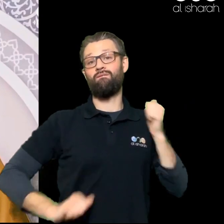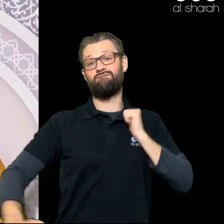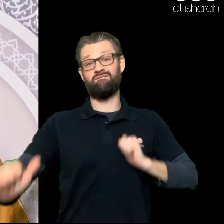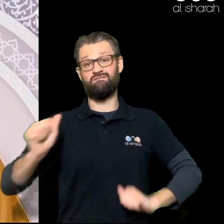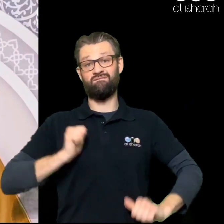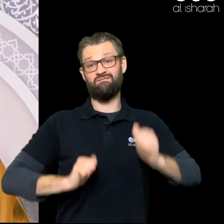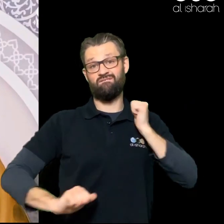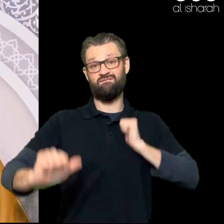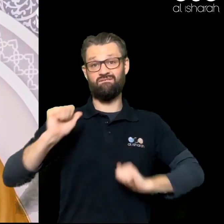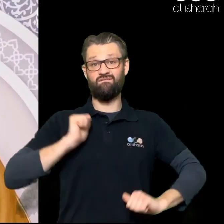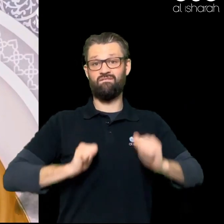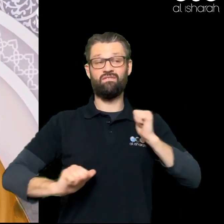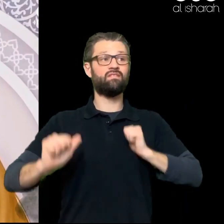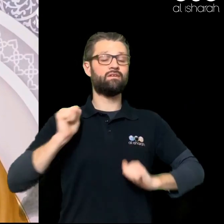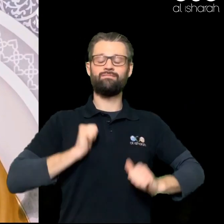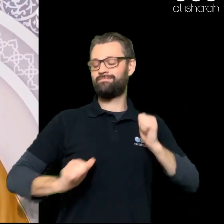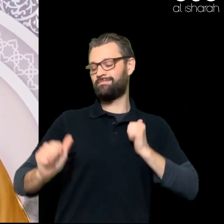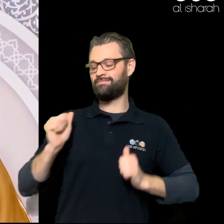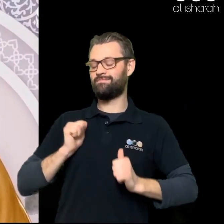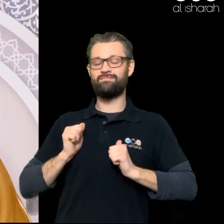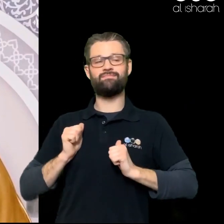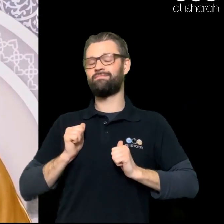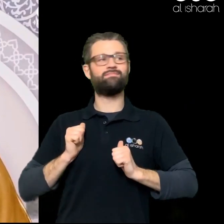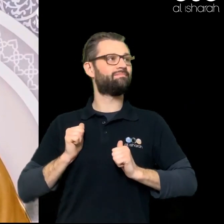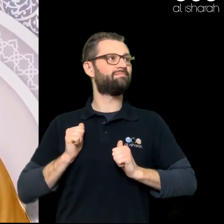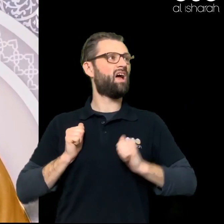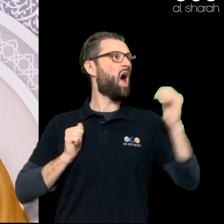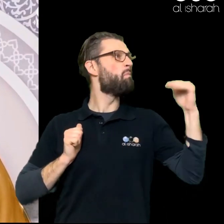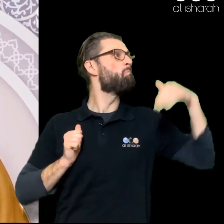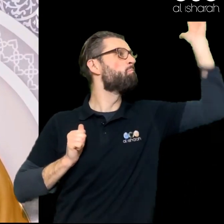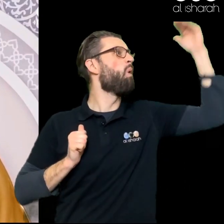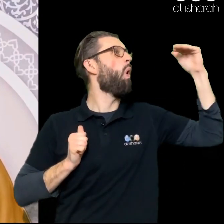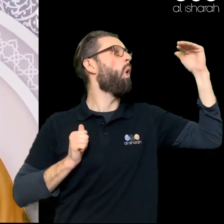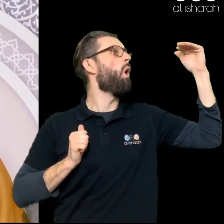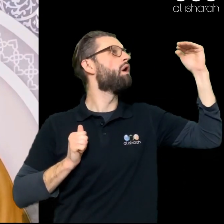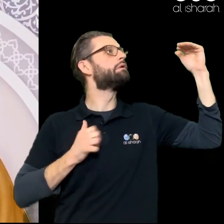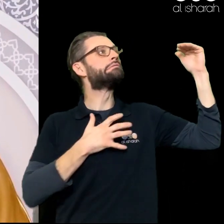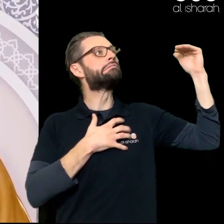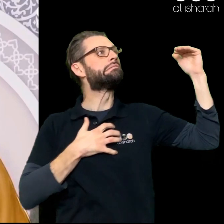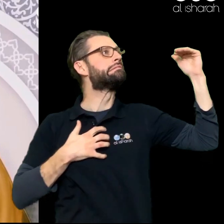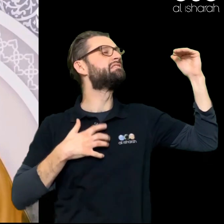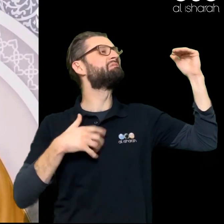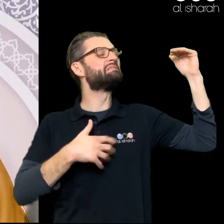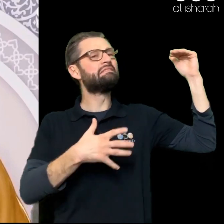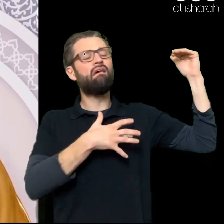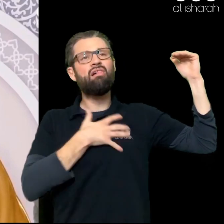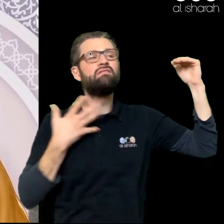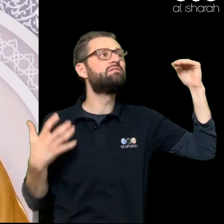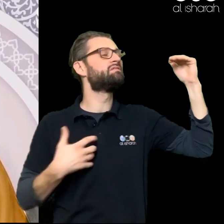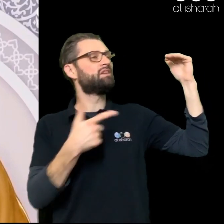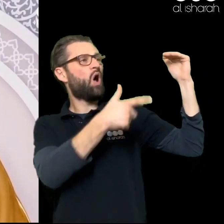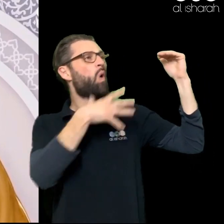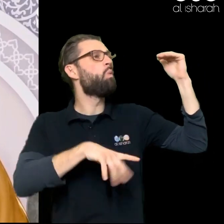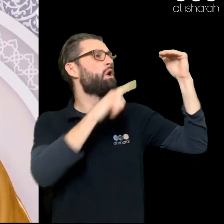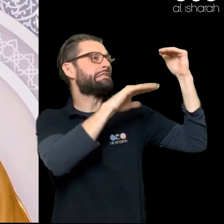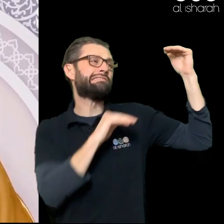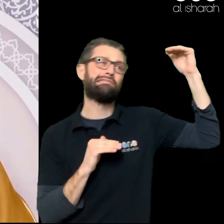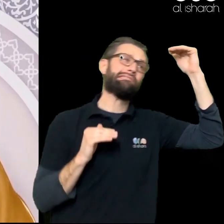in a Materialistic competition Allah subhanahu wa ta'ala Says If you want